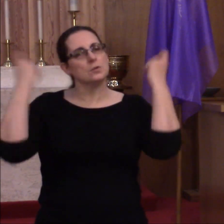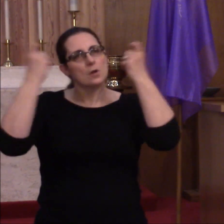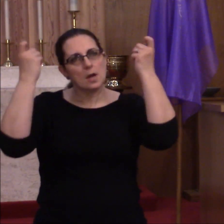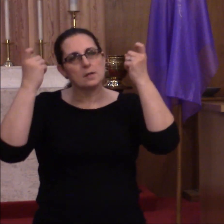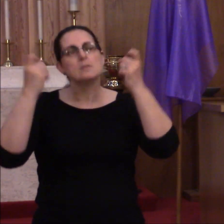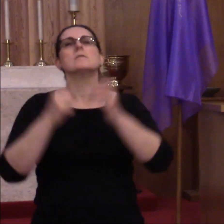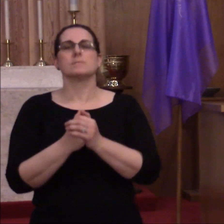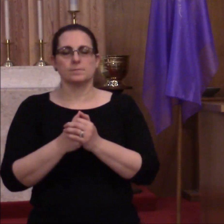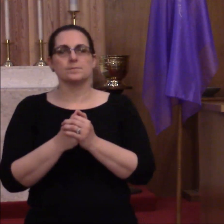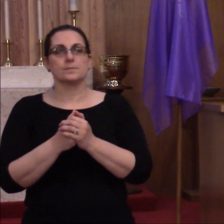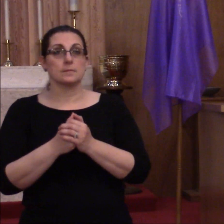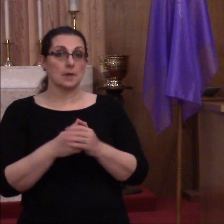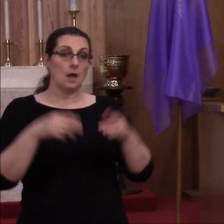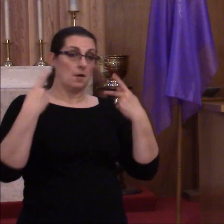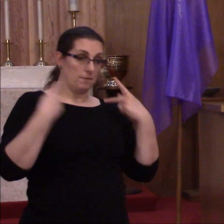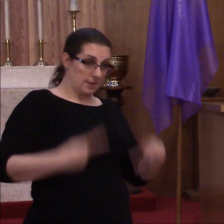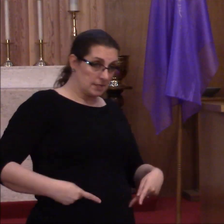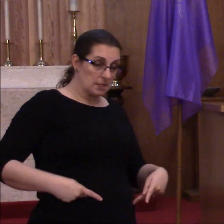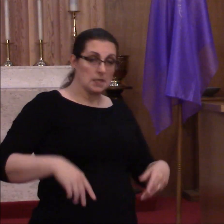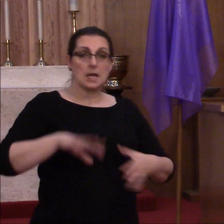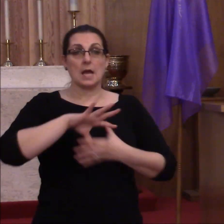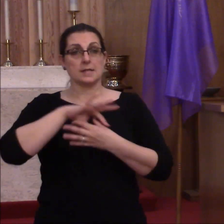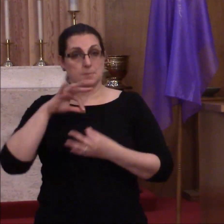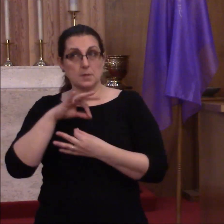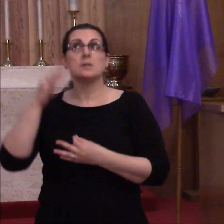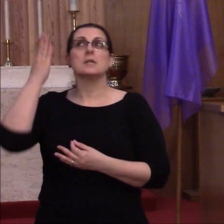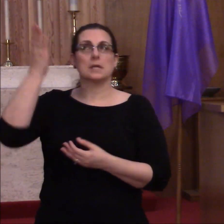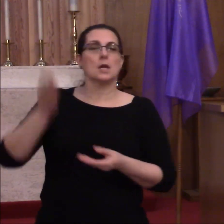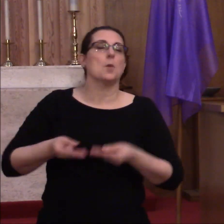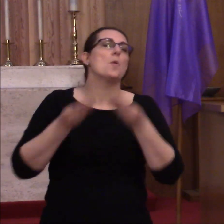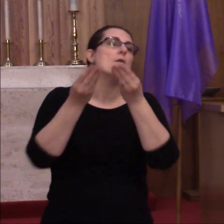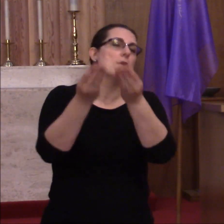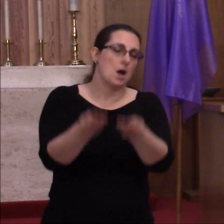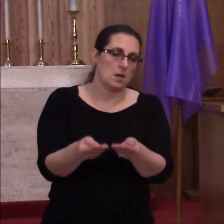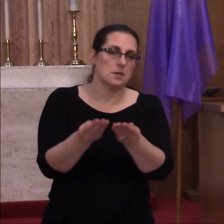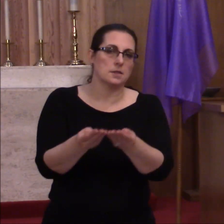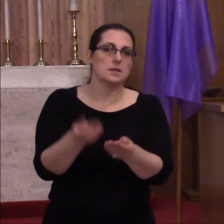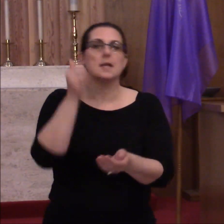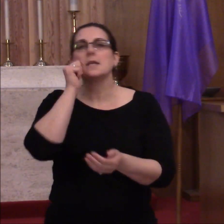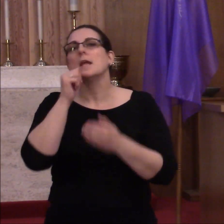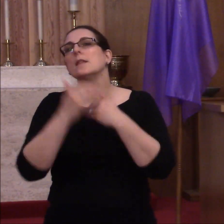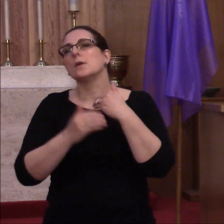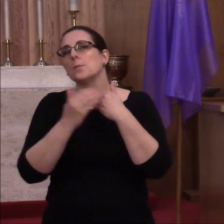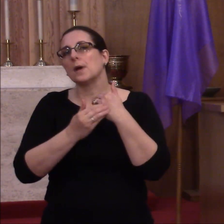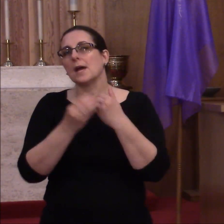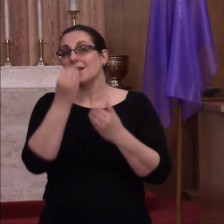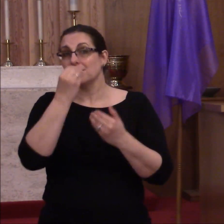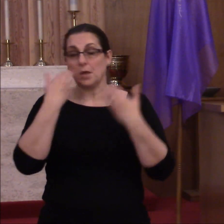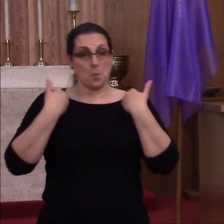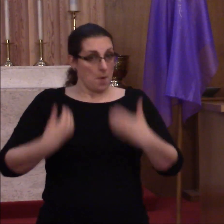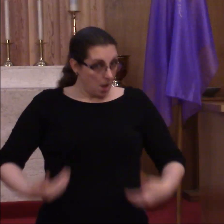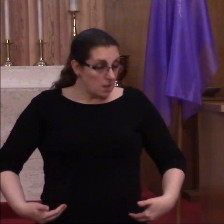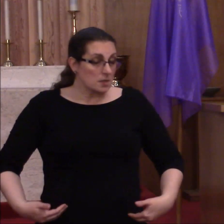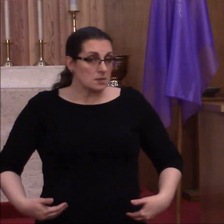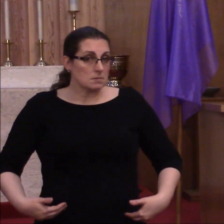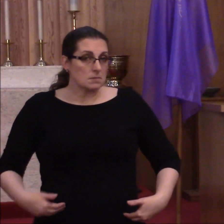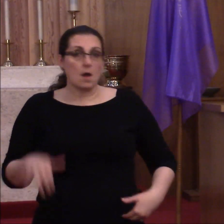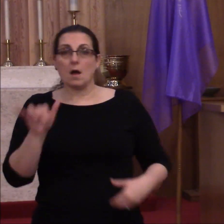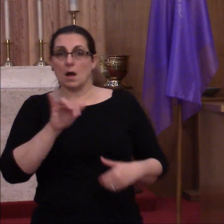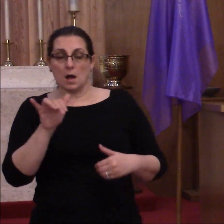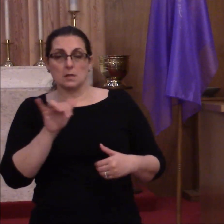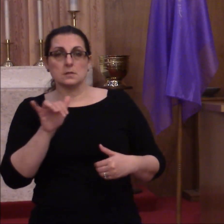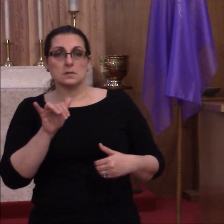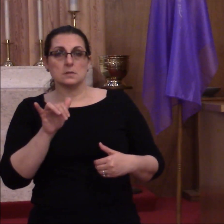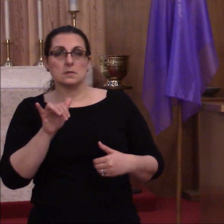His children both physically and spiritually. He provides daily bread to feed our bodies and He also provides